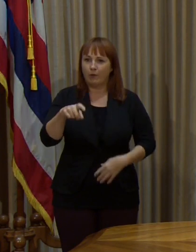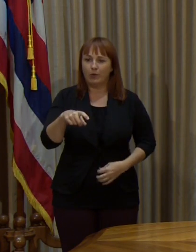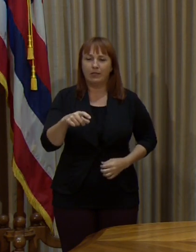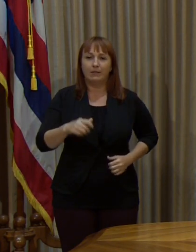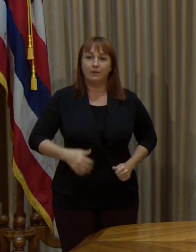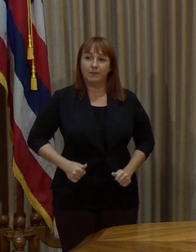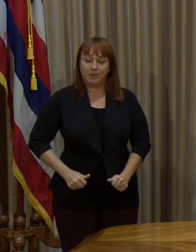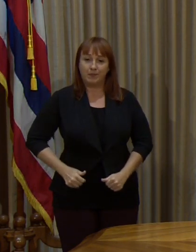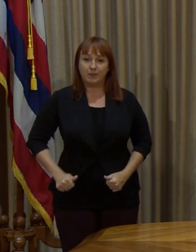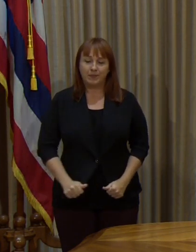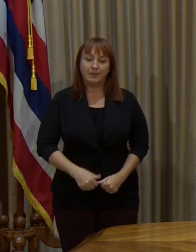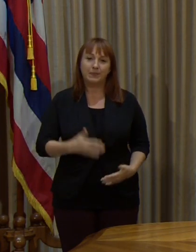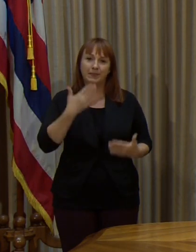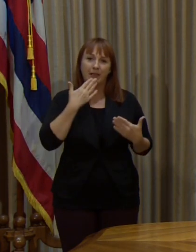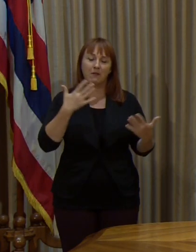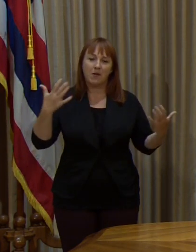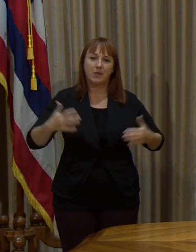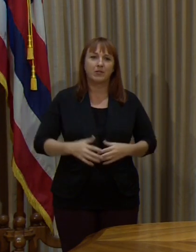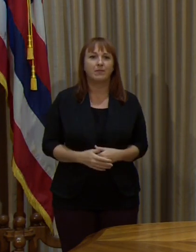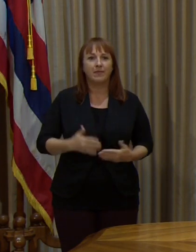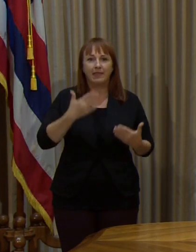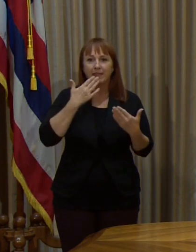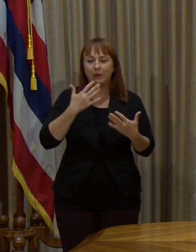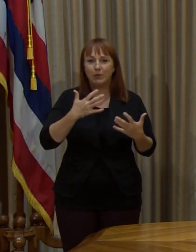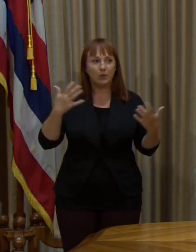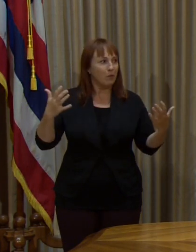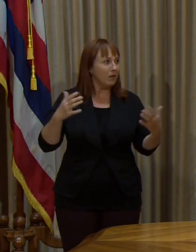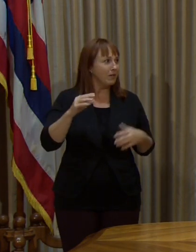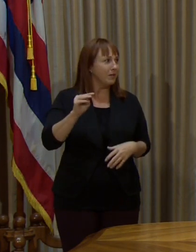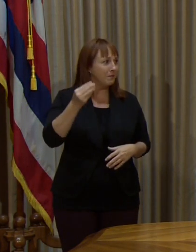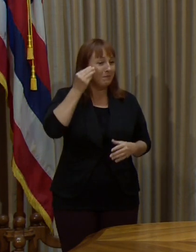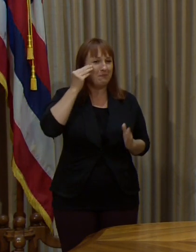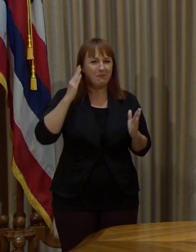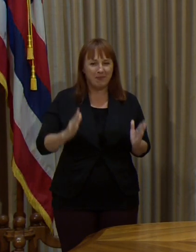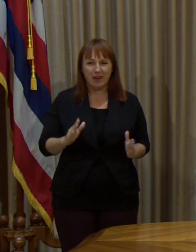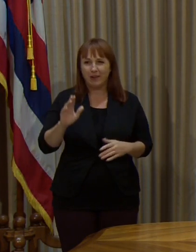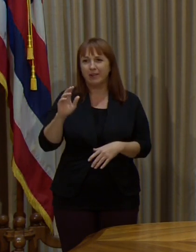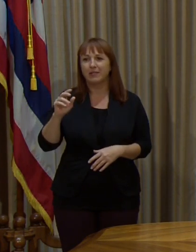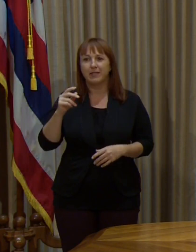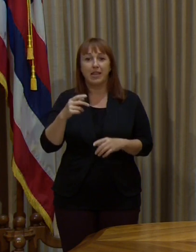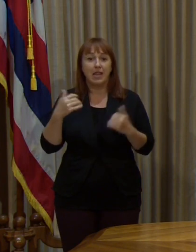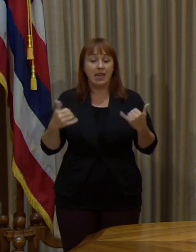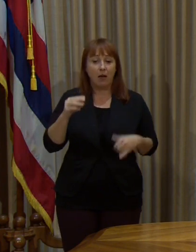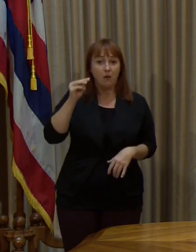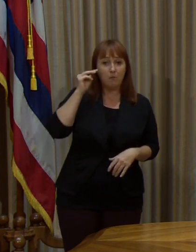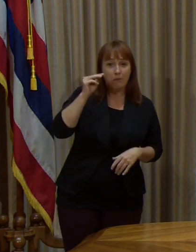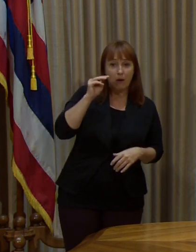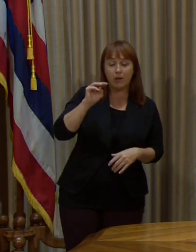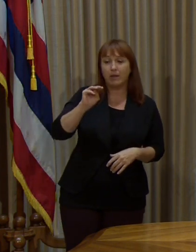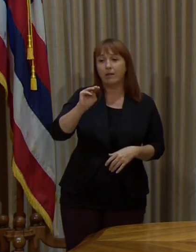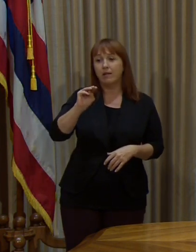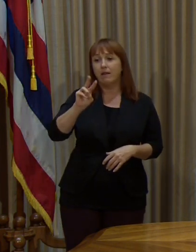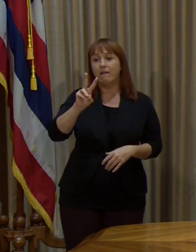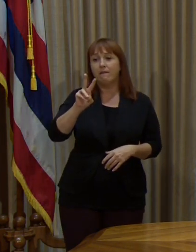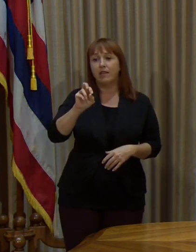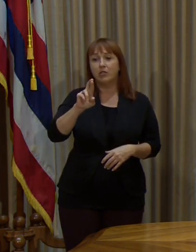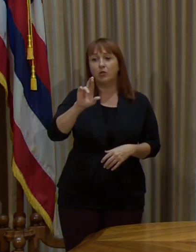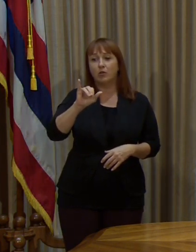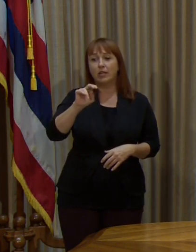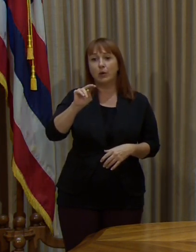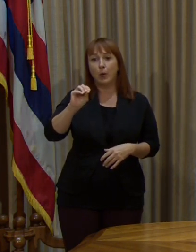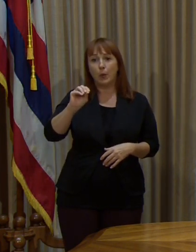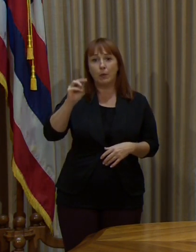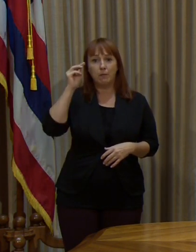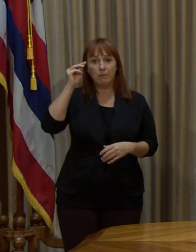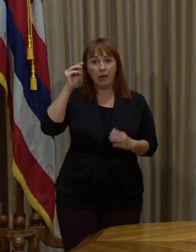So thank you very much. Thank you so much, Mayor Kalkami. Going over now to Maui, Mayor Michael Victorino, Maui County.